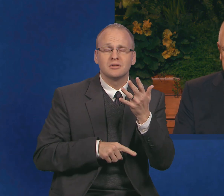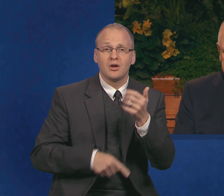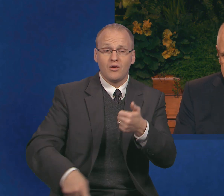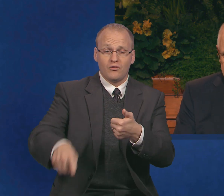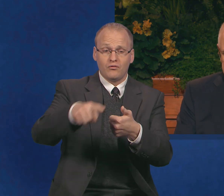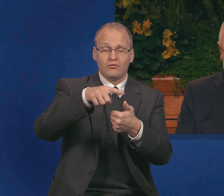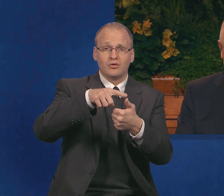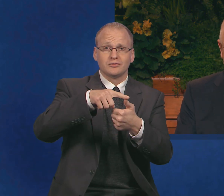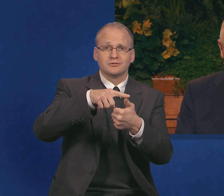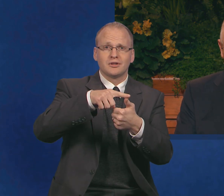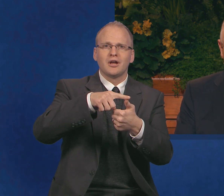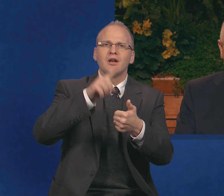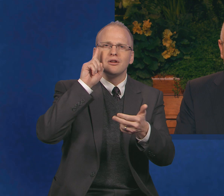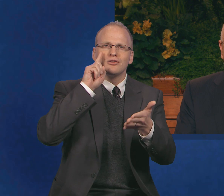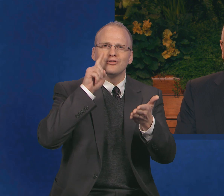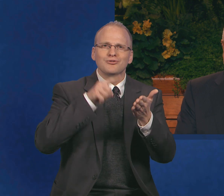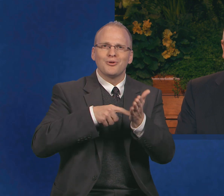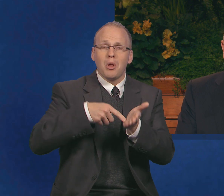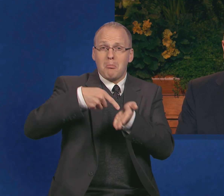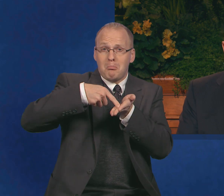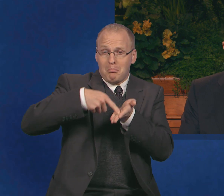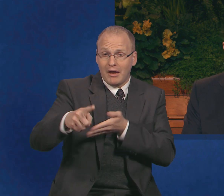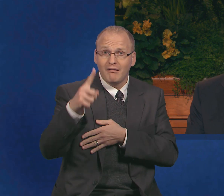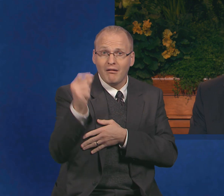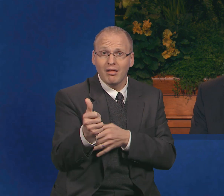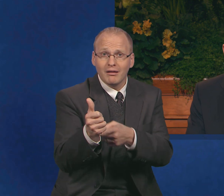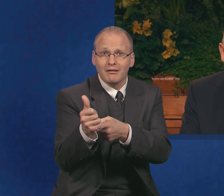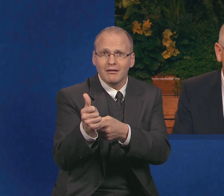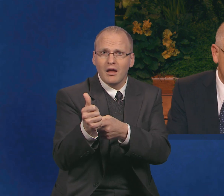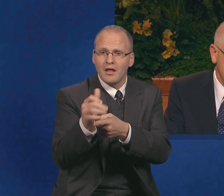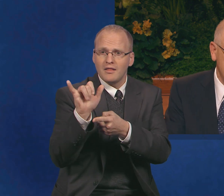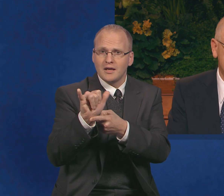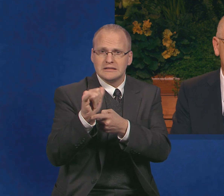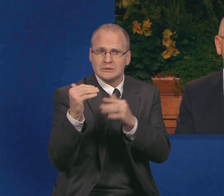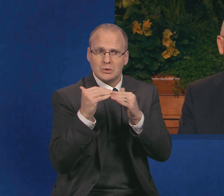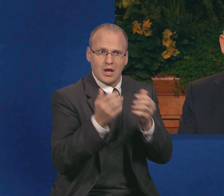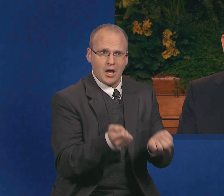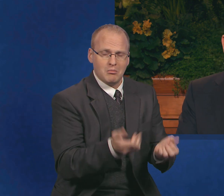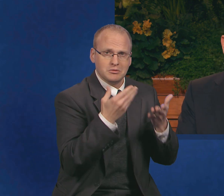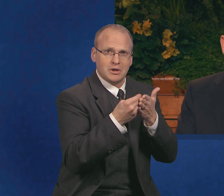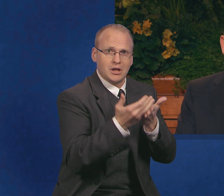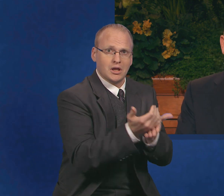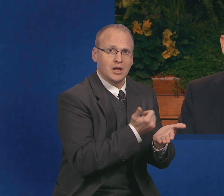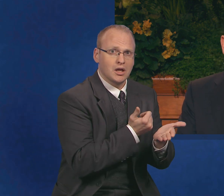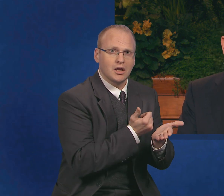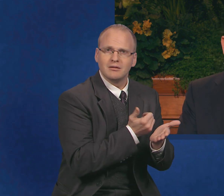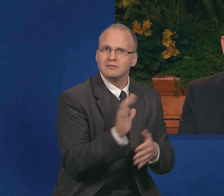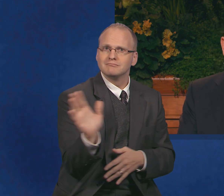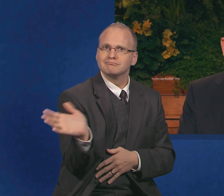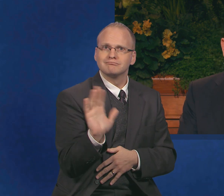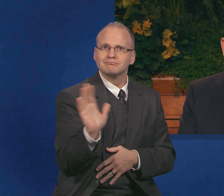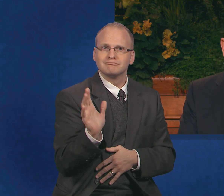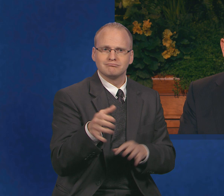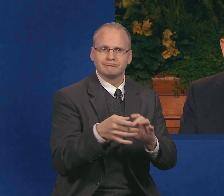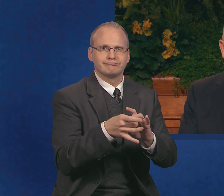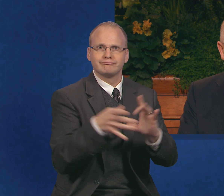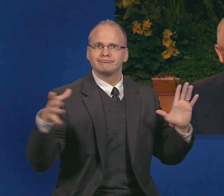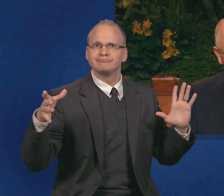of tithing in this case was not related to the amount of cash income. The Whetons decided to use their very